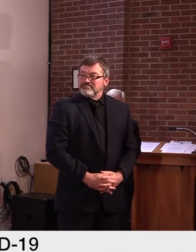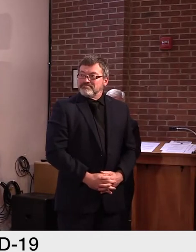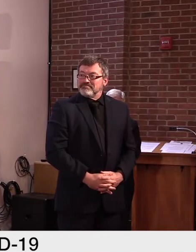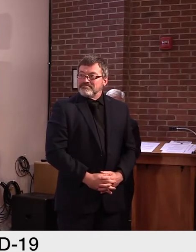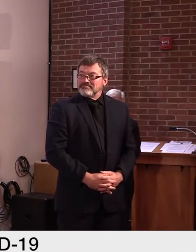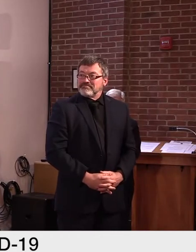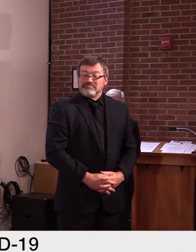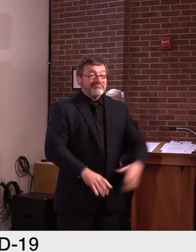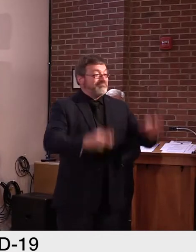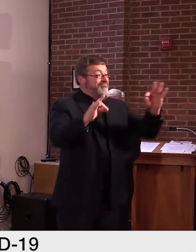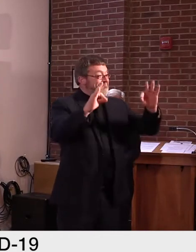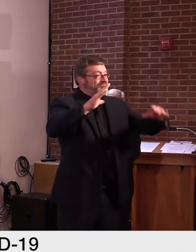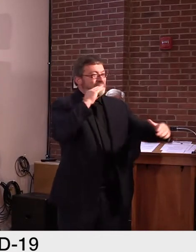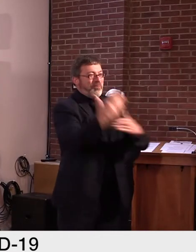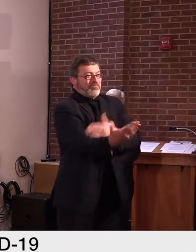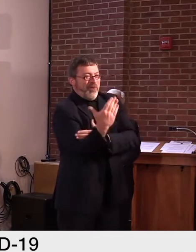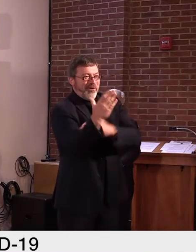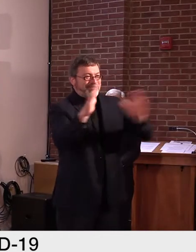Dr. morning.